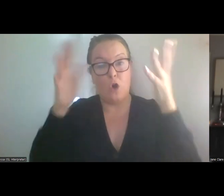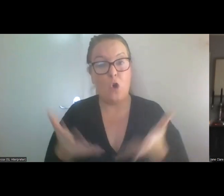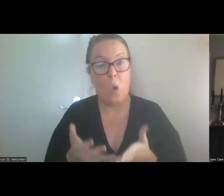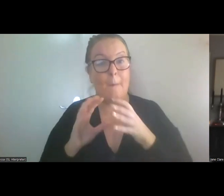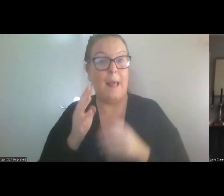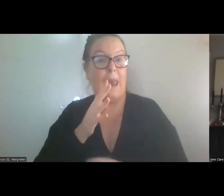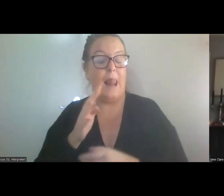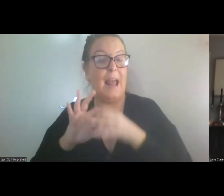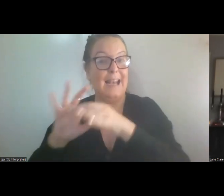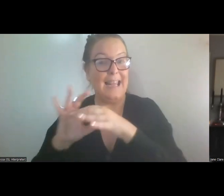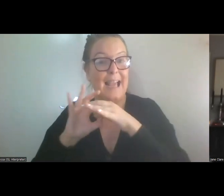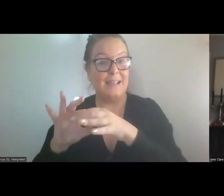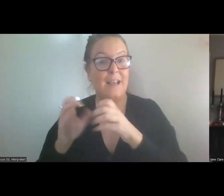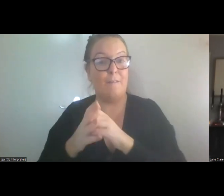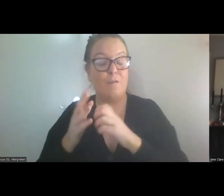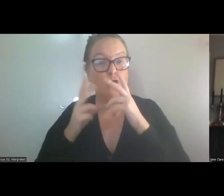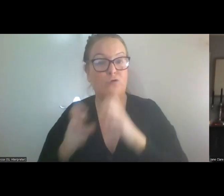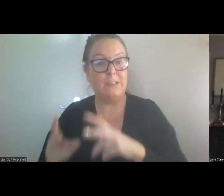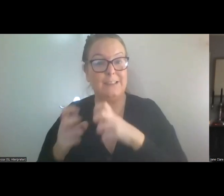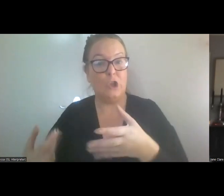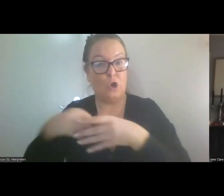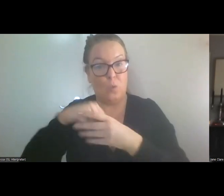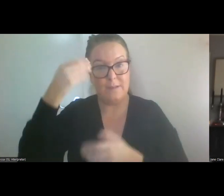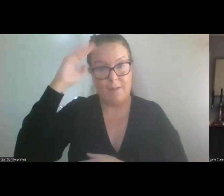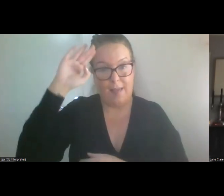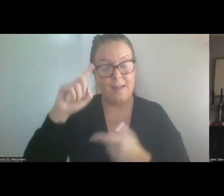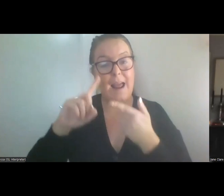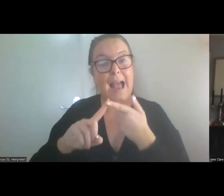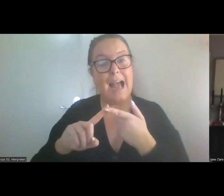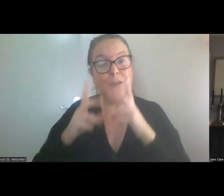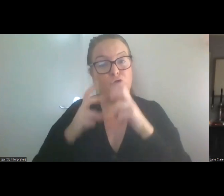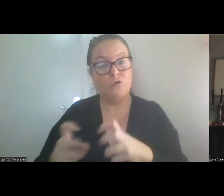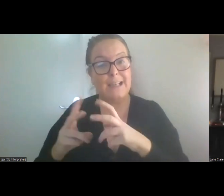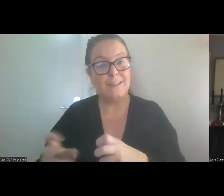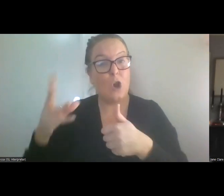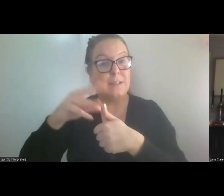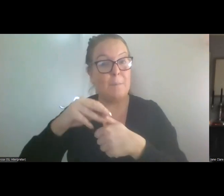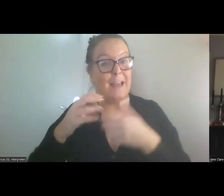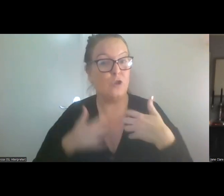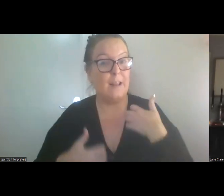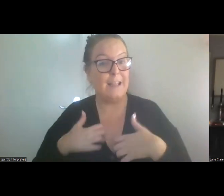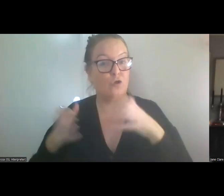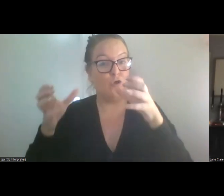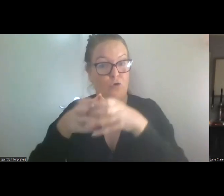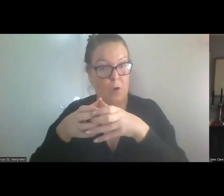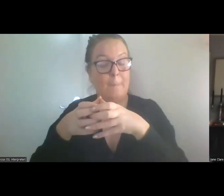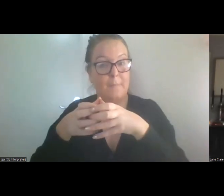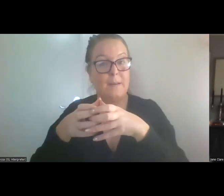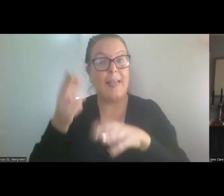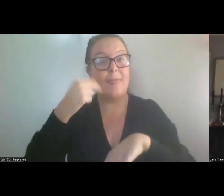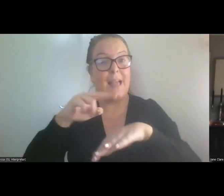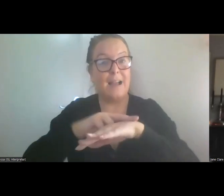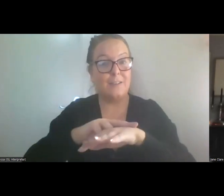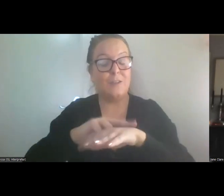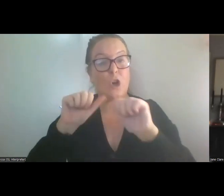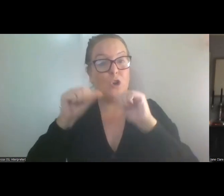and the inaugural chair of the Inclusive Research Special Interest Group, the International Association for the Scientific Study of